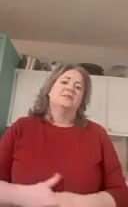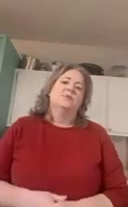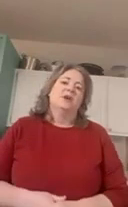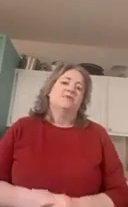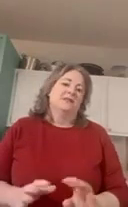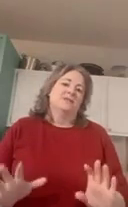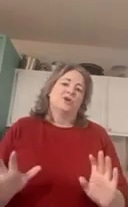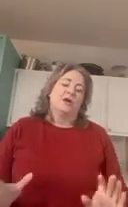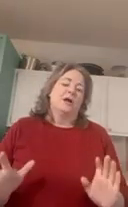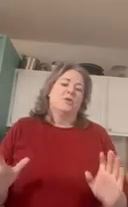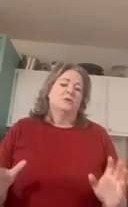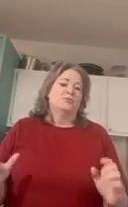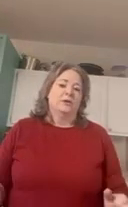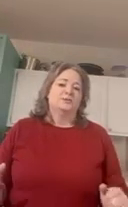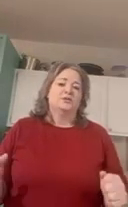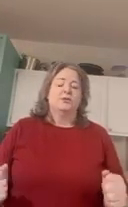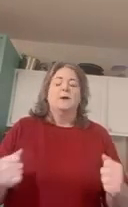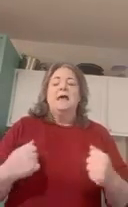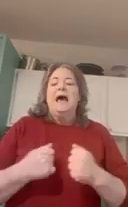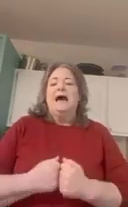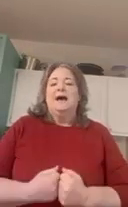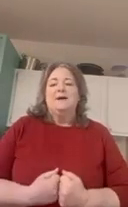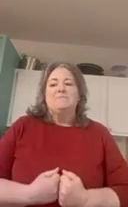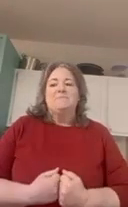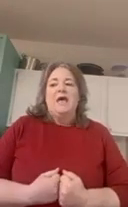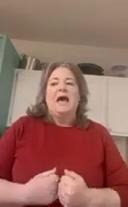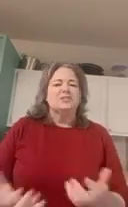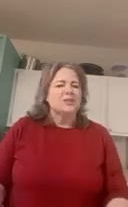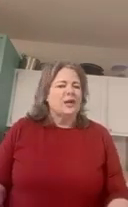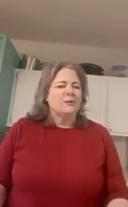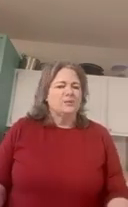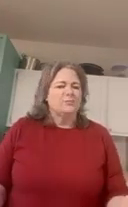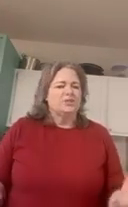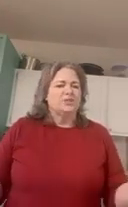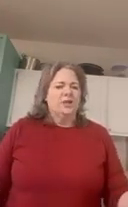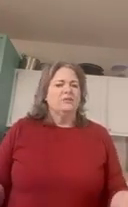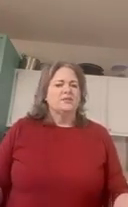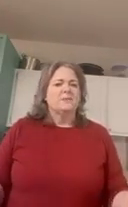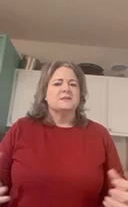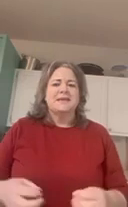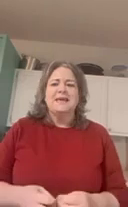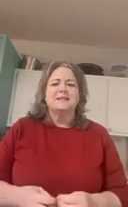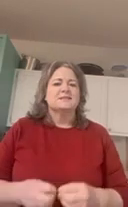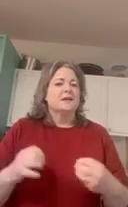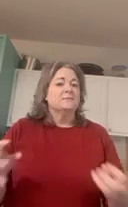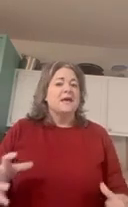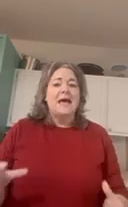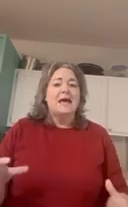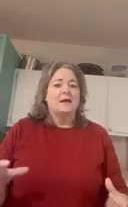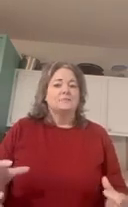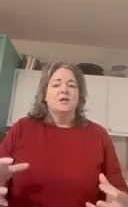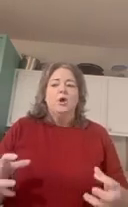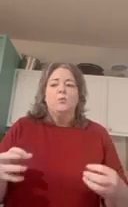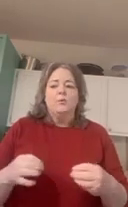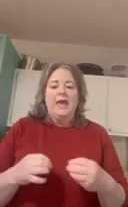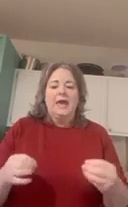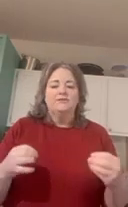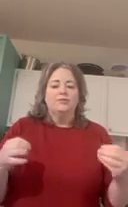as we know feelings are not always real so um i thought i would would share this because again sometimes what we have to